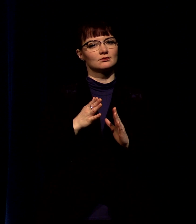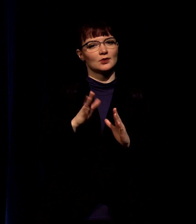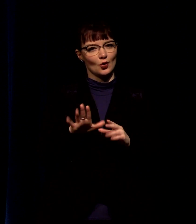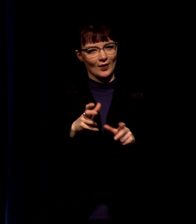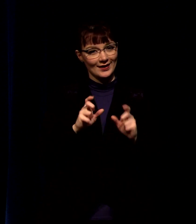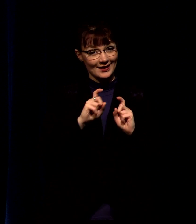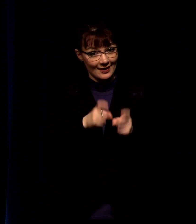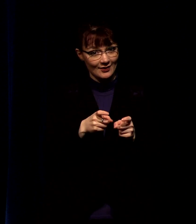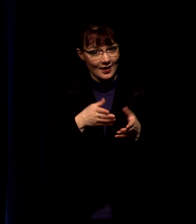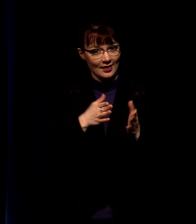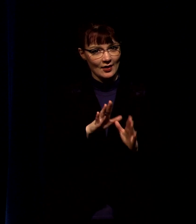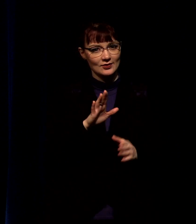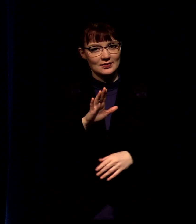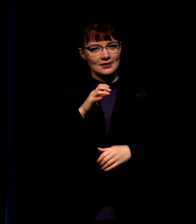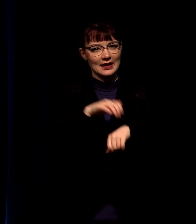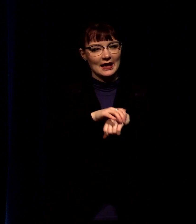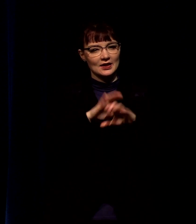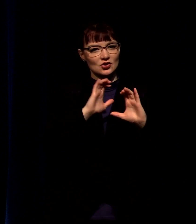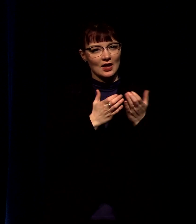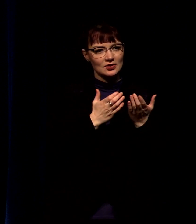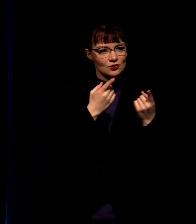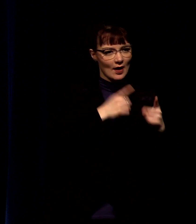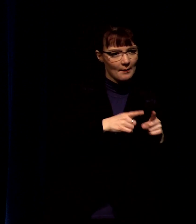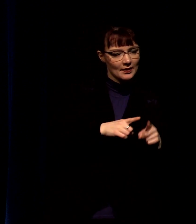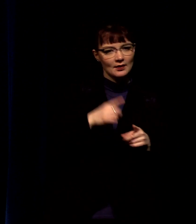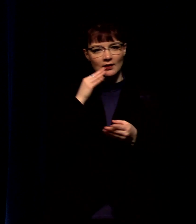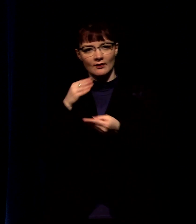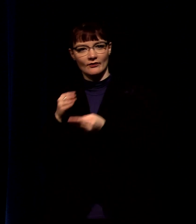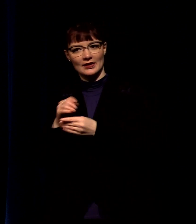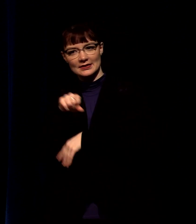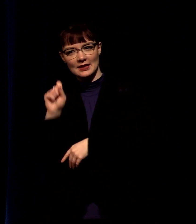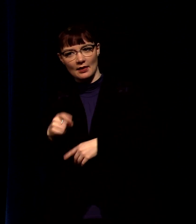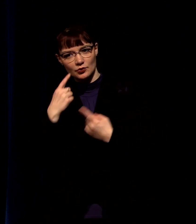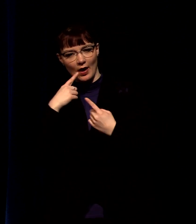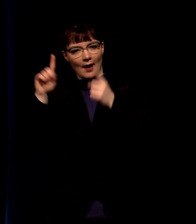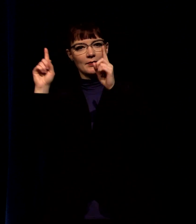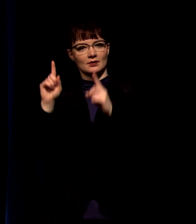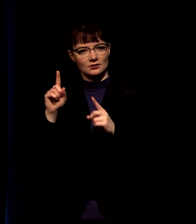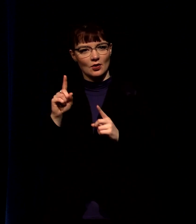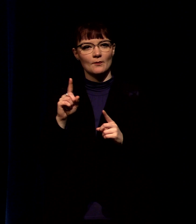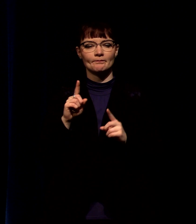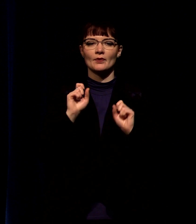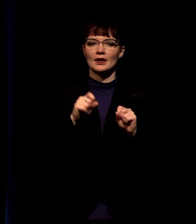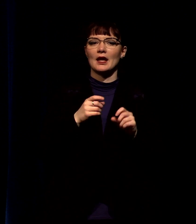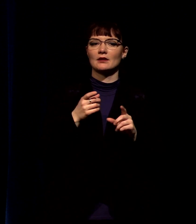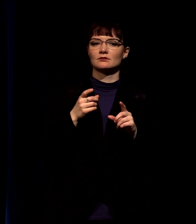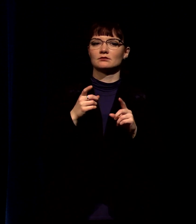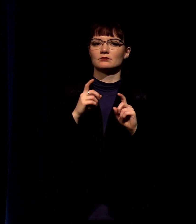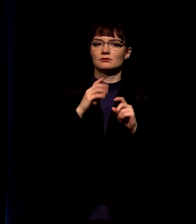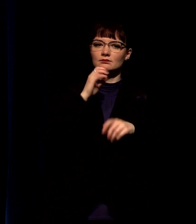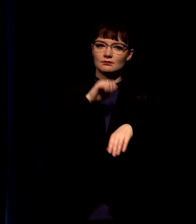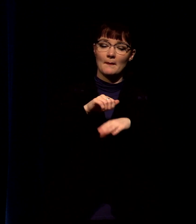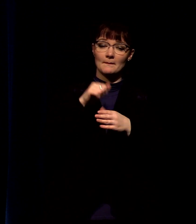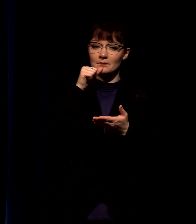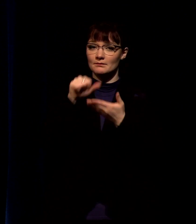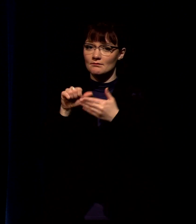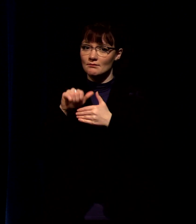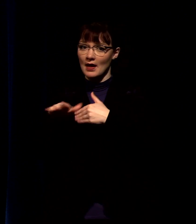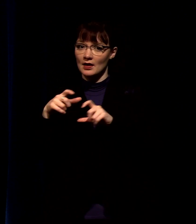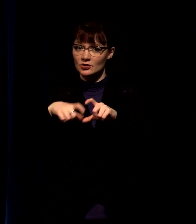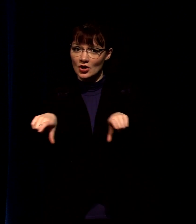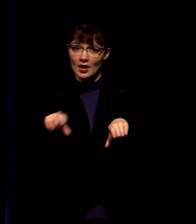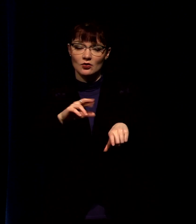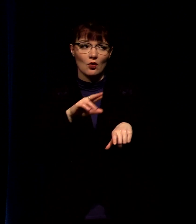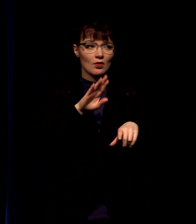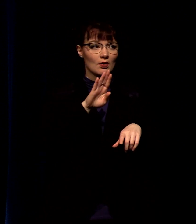allows things like baraka english and feed salem to happen and you can give in person there's boxes in the lobby you can mail checks and you can give online most